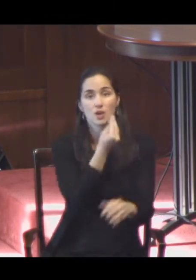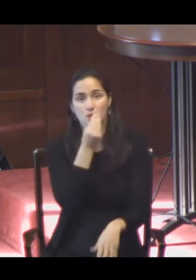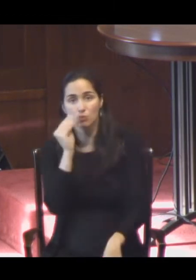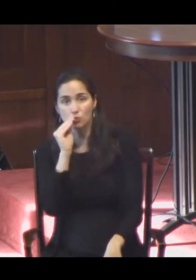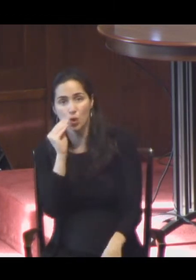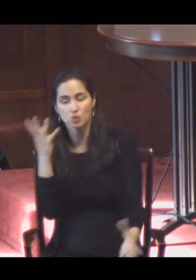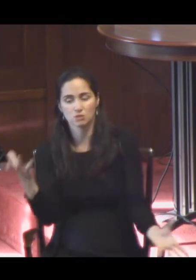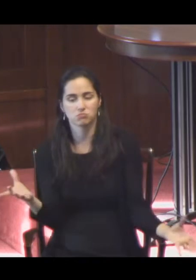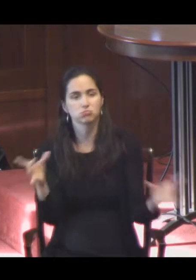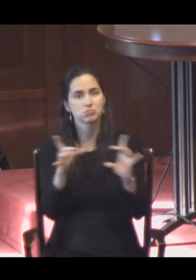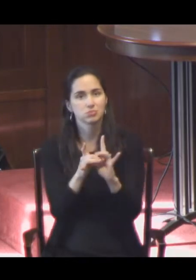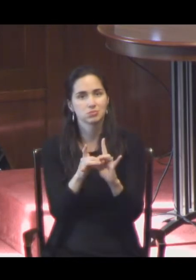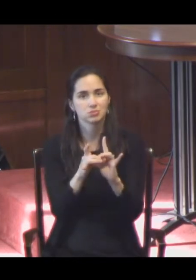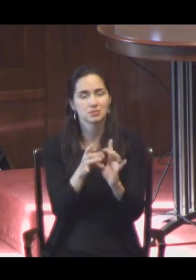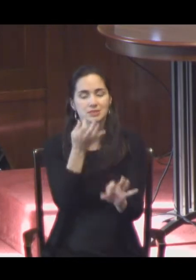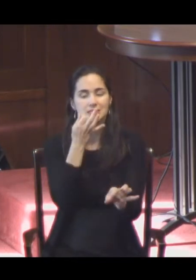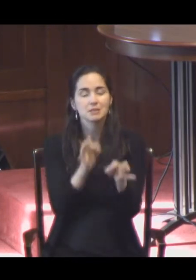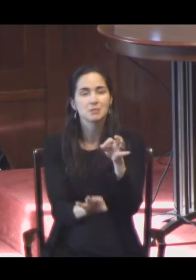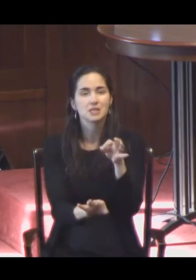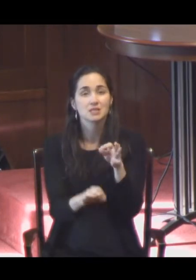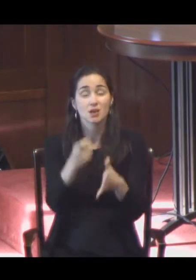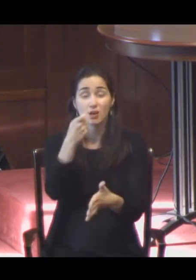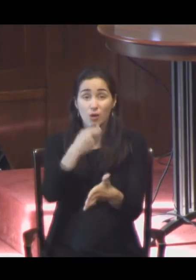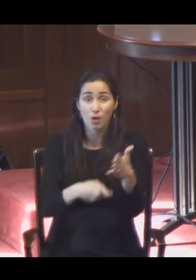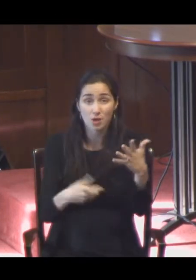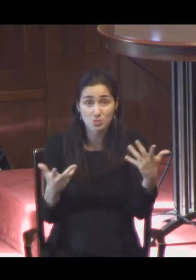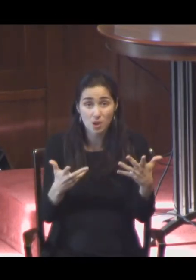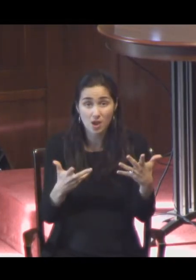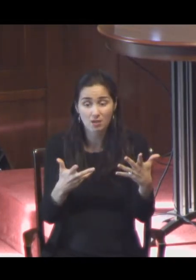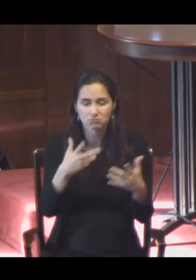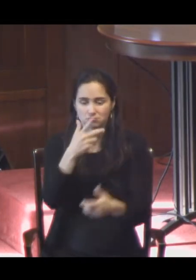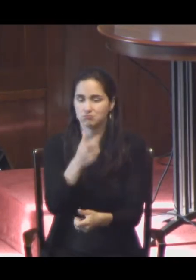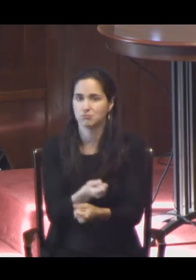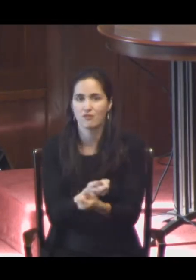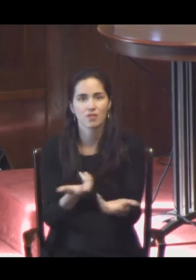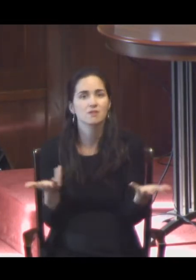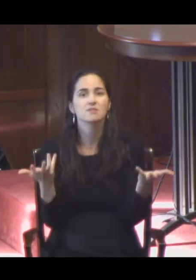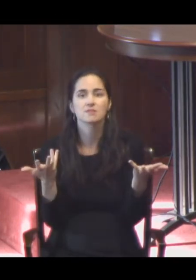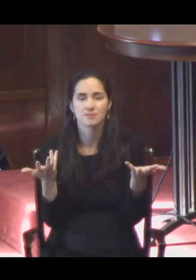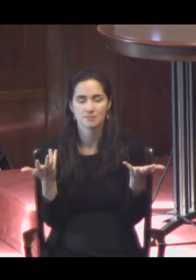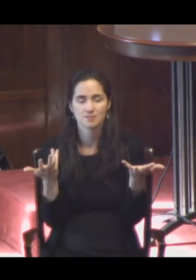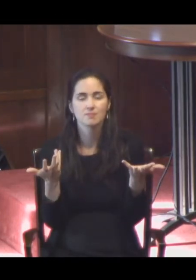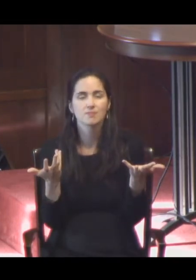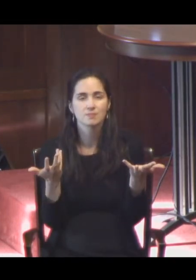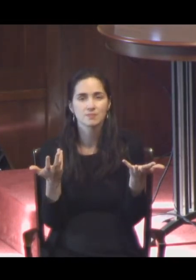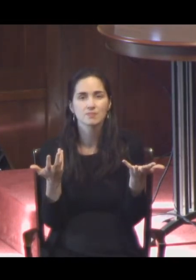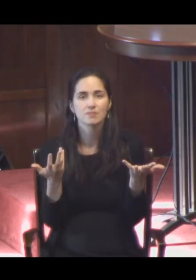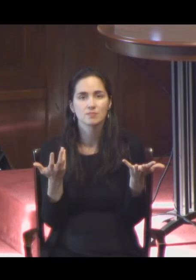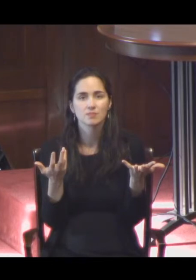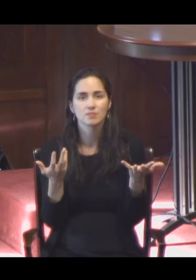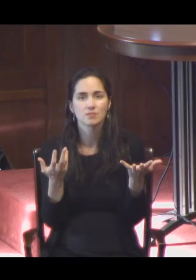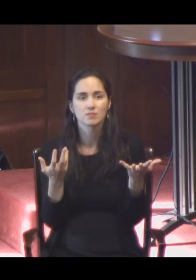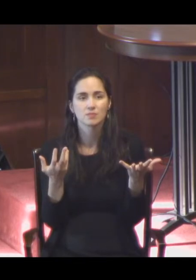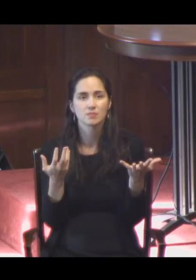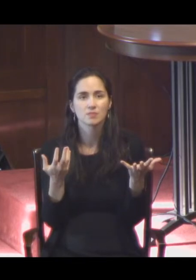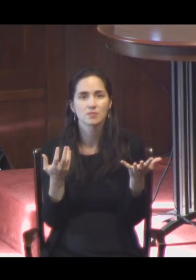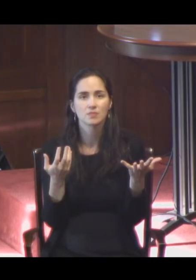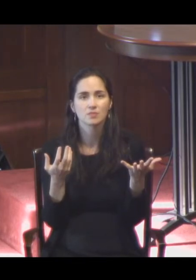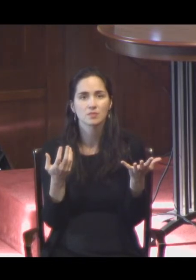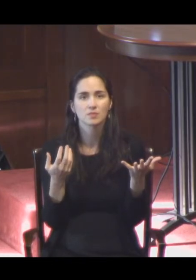simplicity, costing not less than everything. So why do we reach for poetry? Why